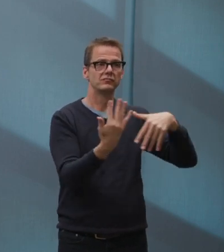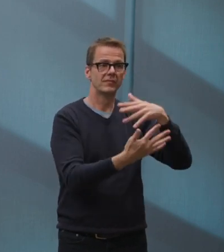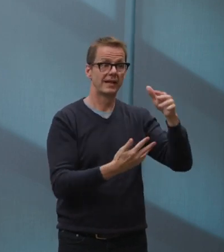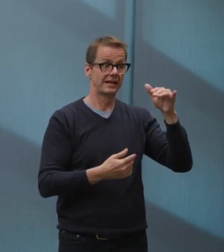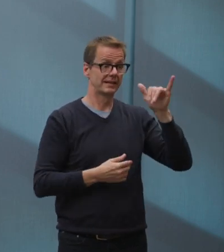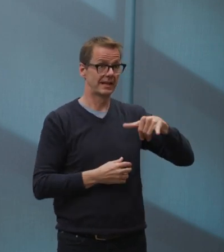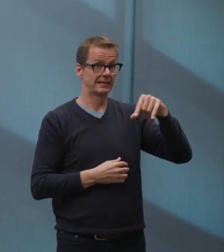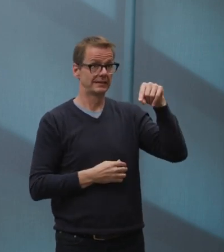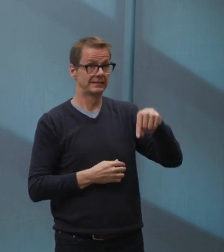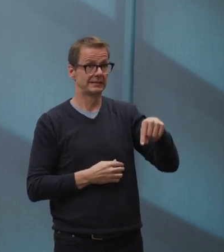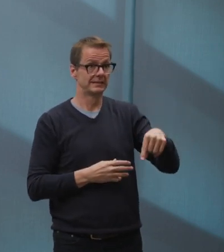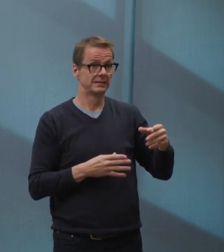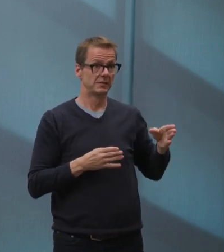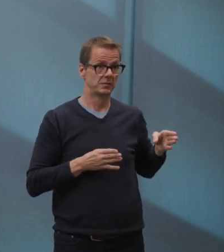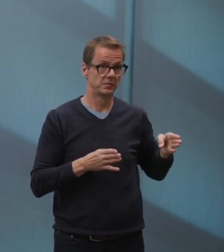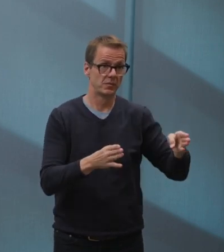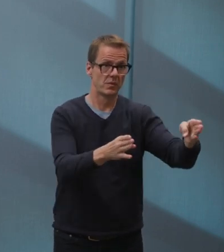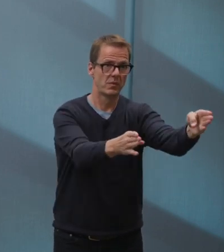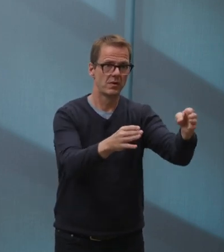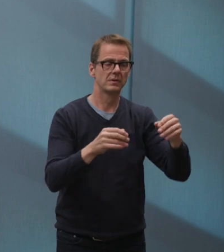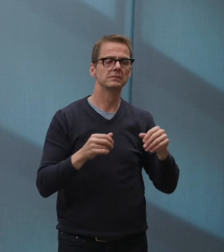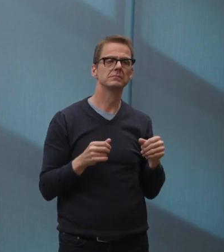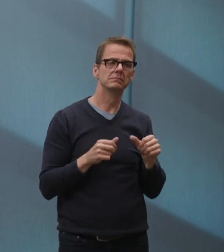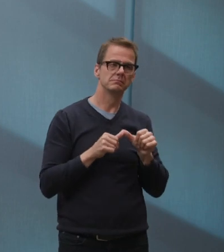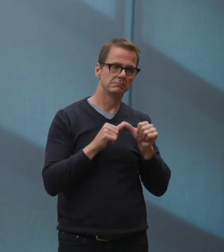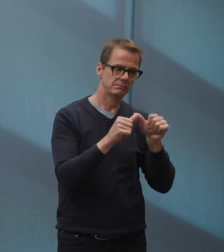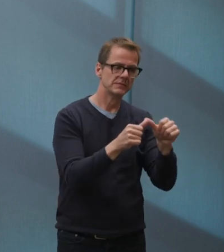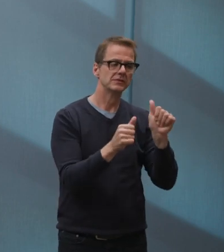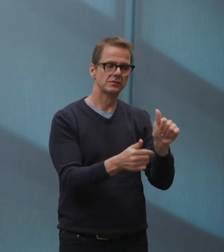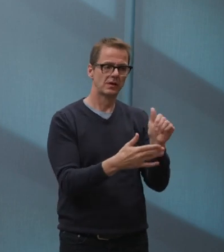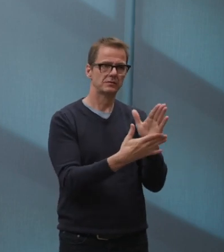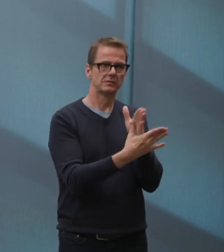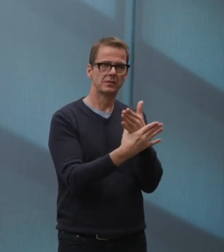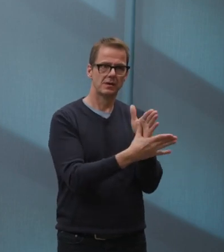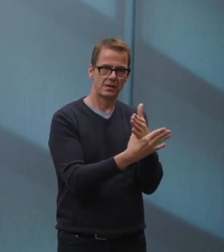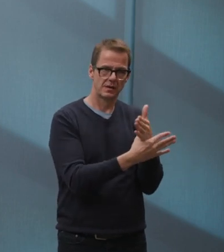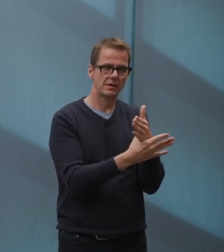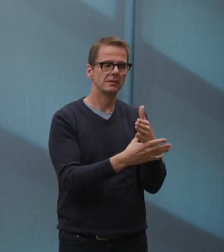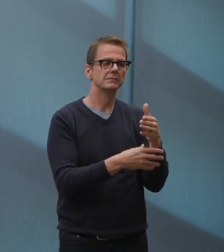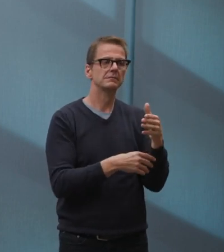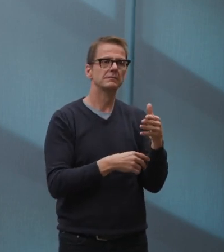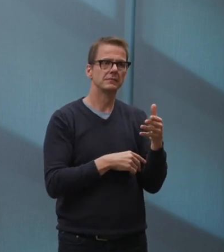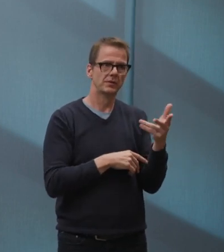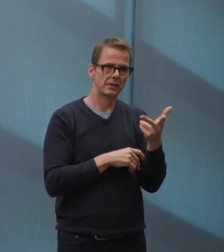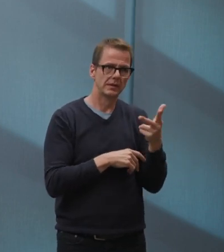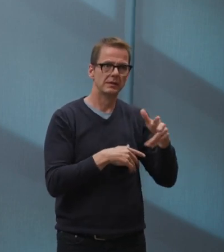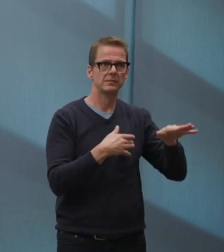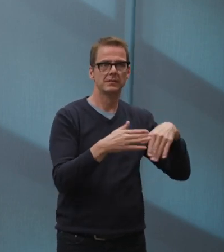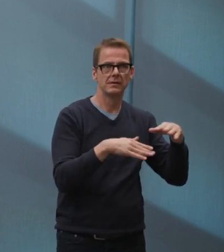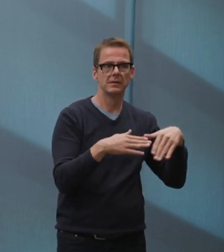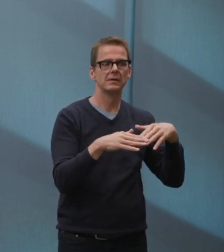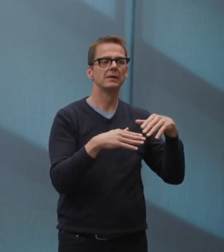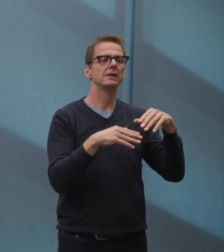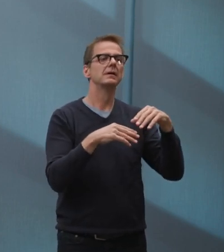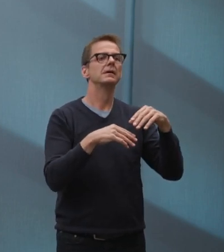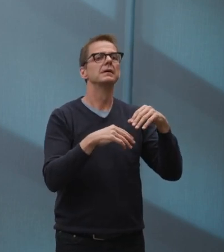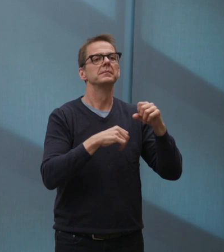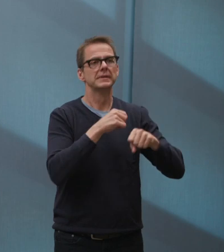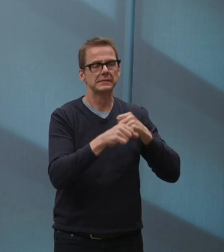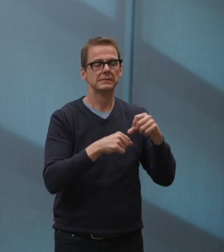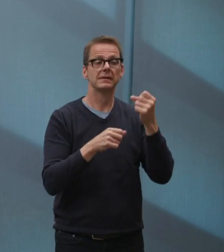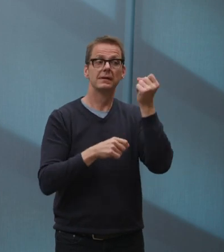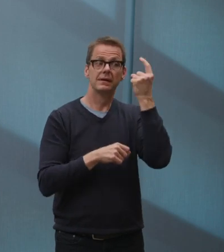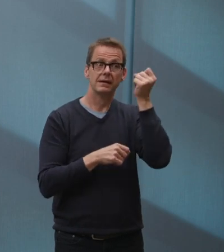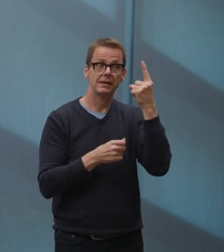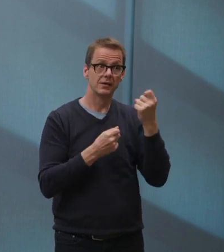on these streets is reduced to 20 kilometers per hour to ensure everyone's safety. Vehicle access is restricted to local traffic